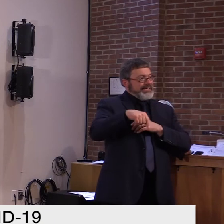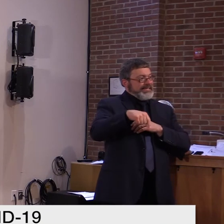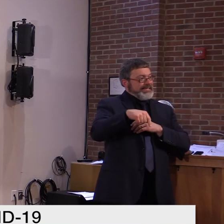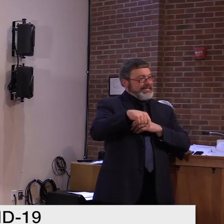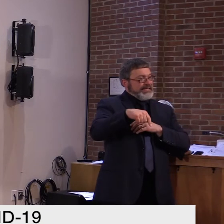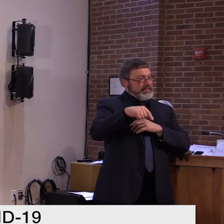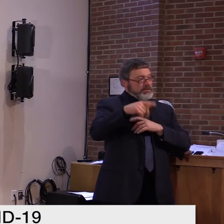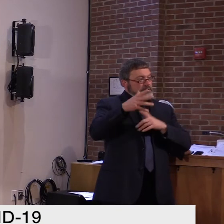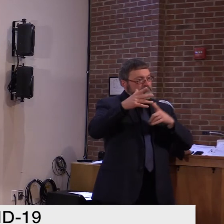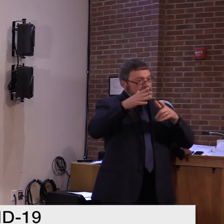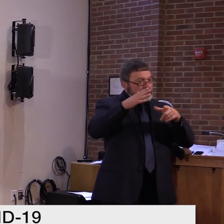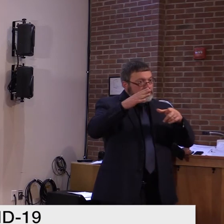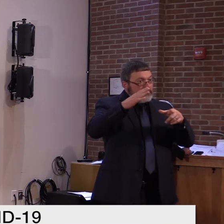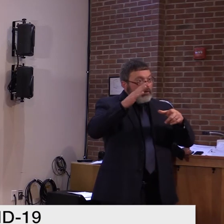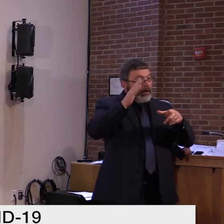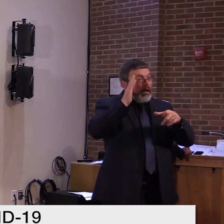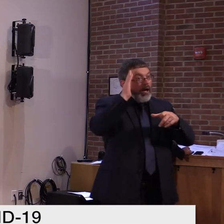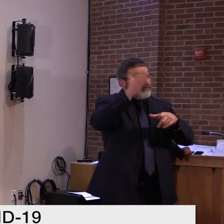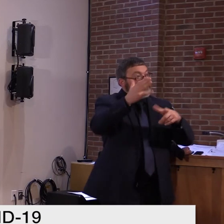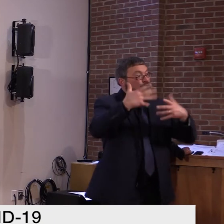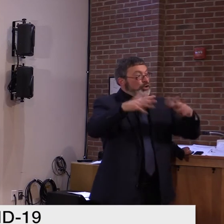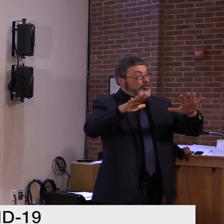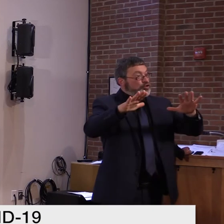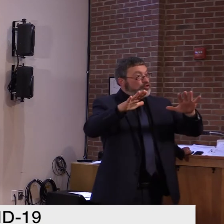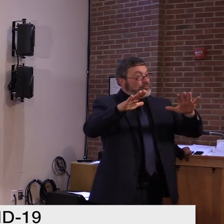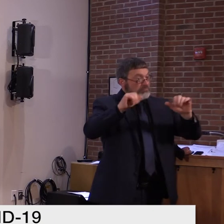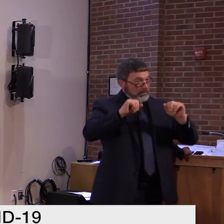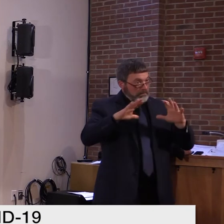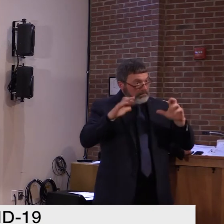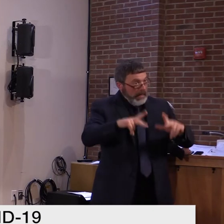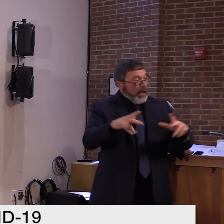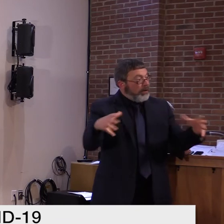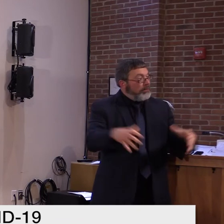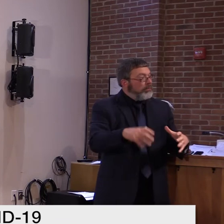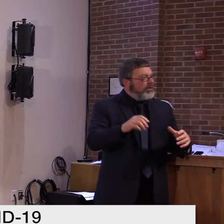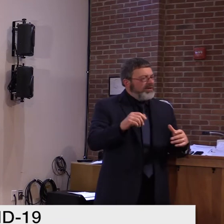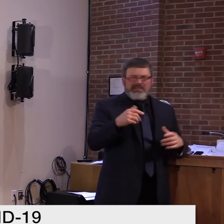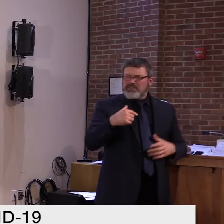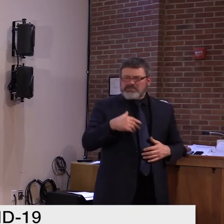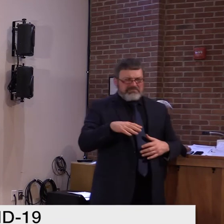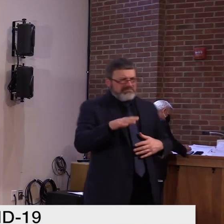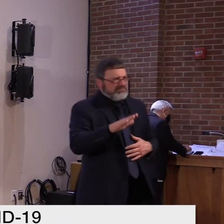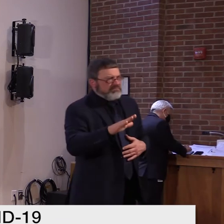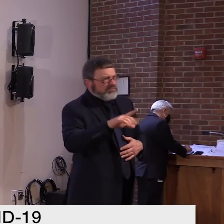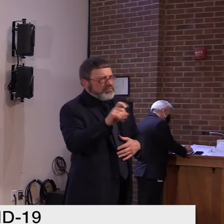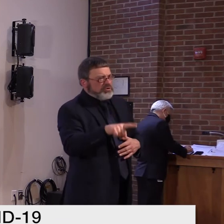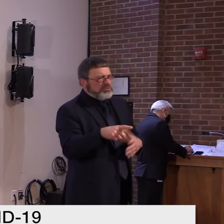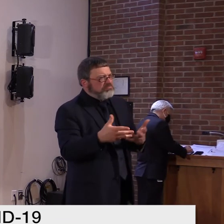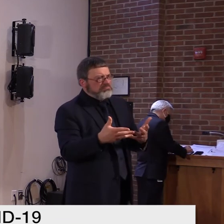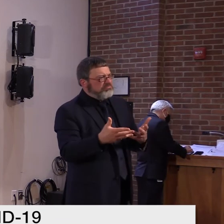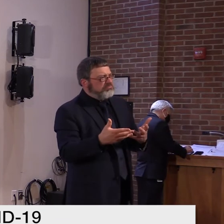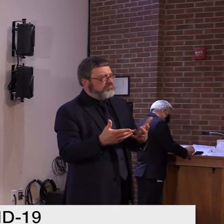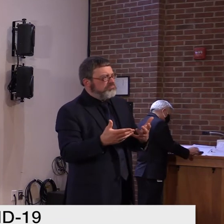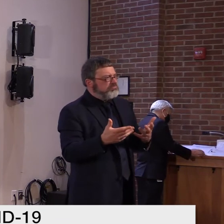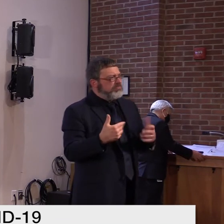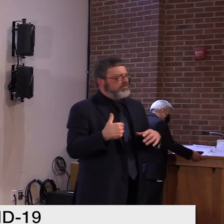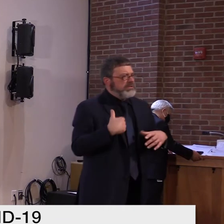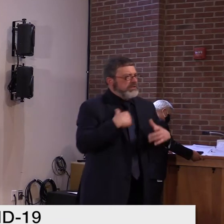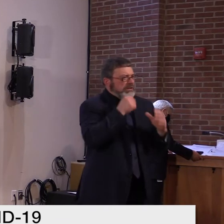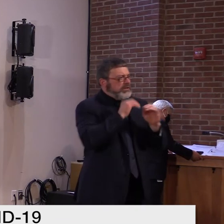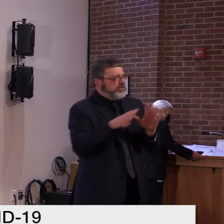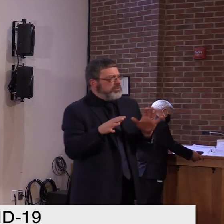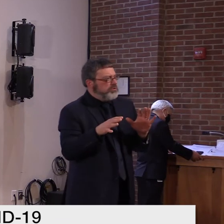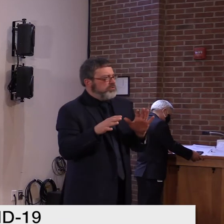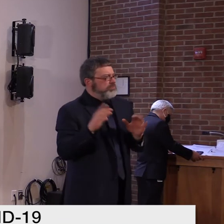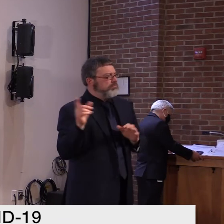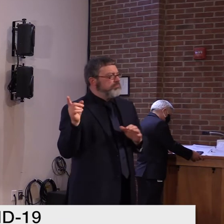Well, we'll certainly, I'm not sure what the question is, but, uh, the contact tracing, hopefully, uh, people would be forthright and honest